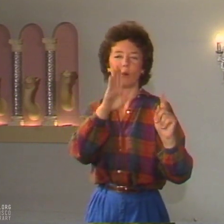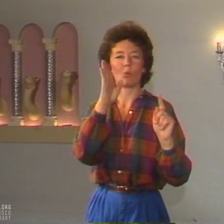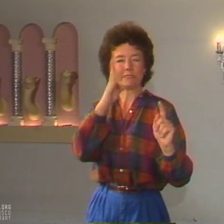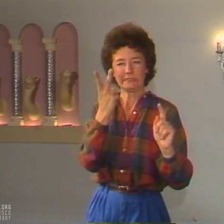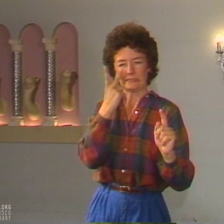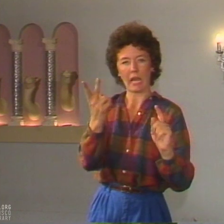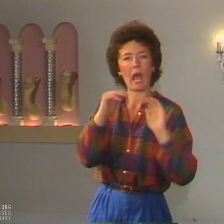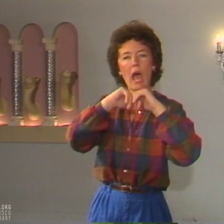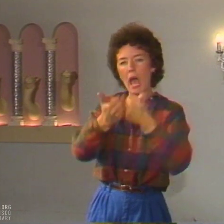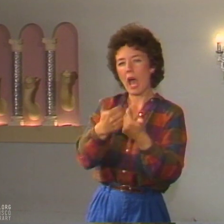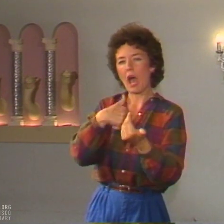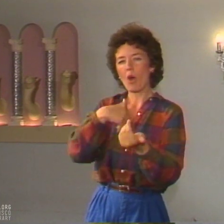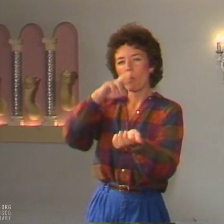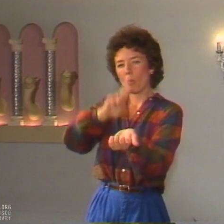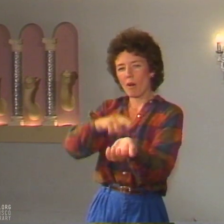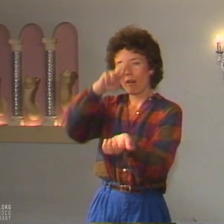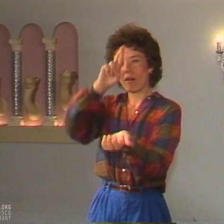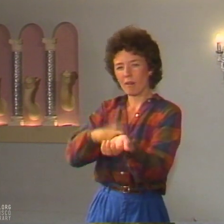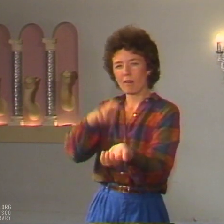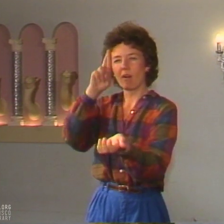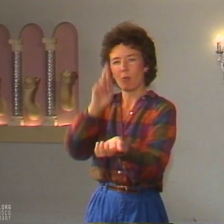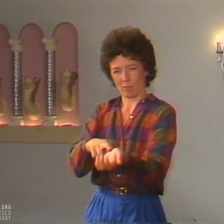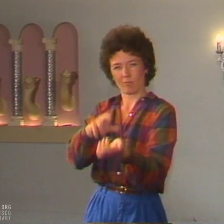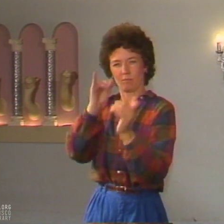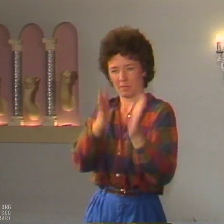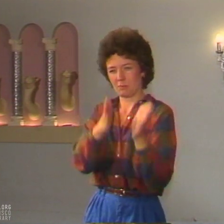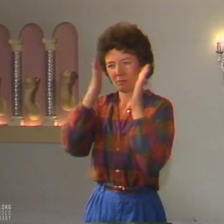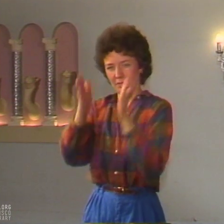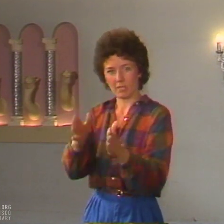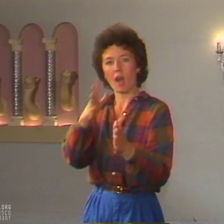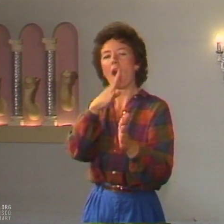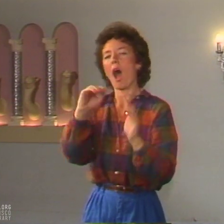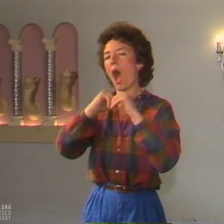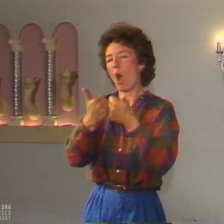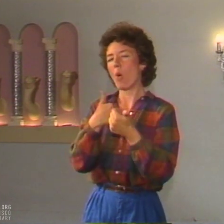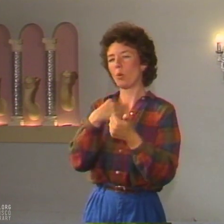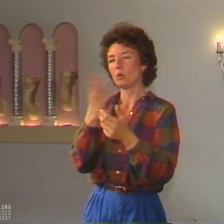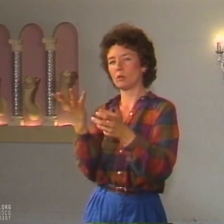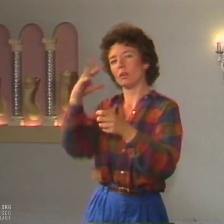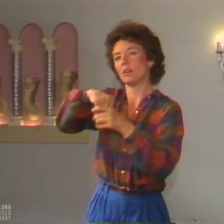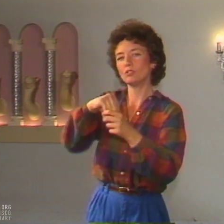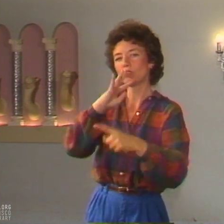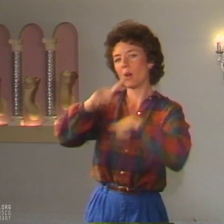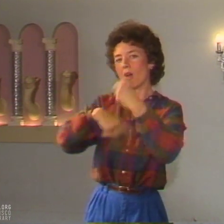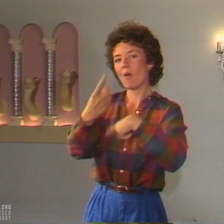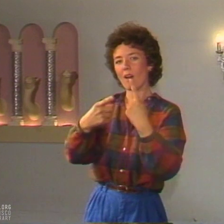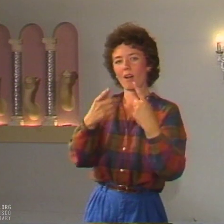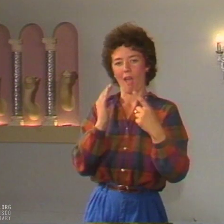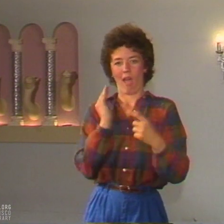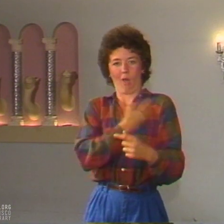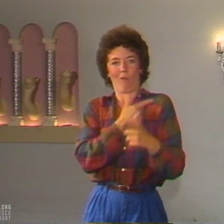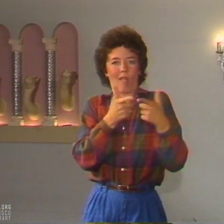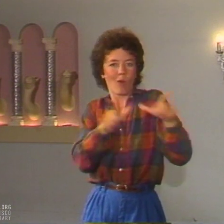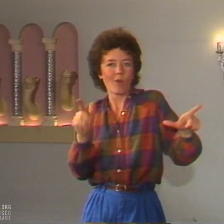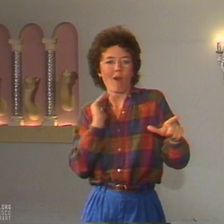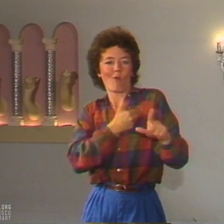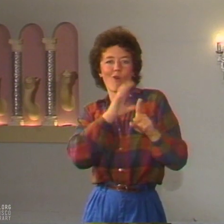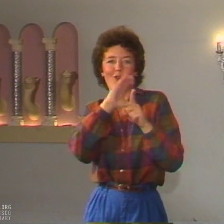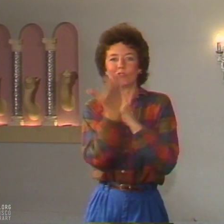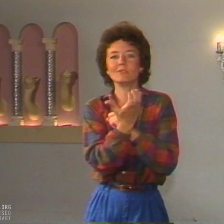this rhythmic use of signs. The theme I've addressed in this piece is society's oppression